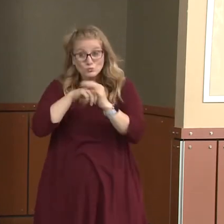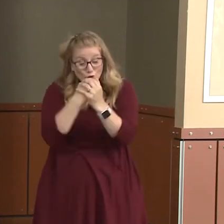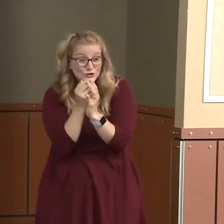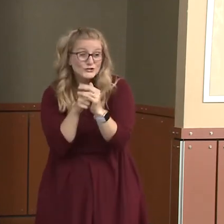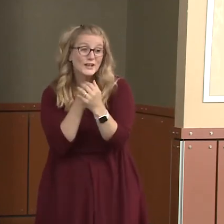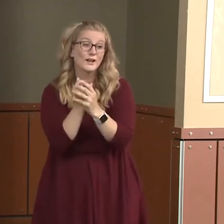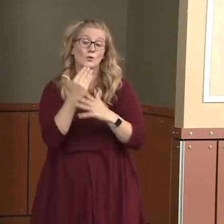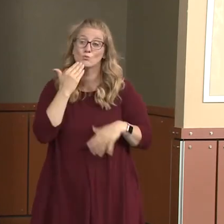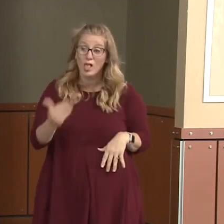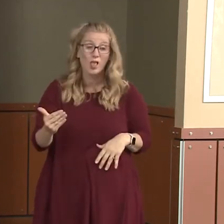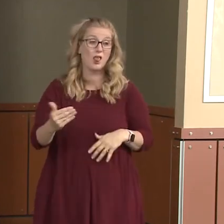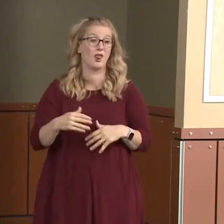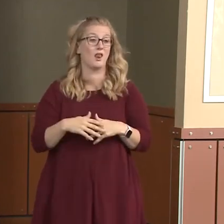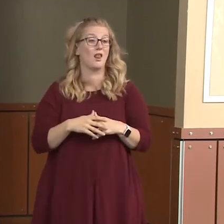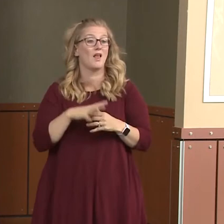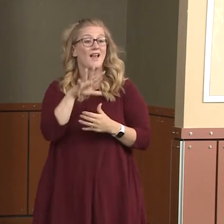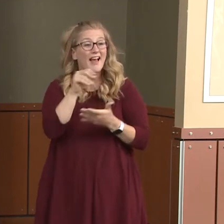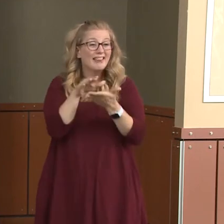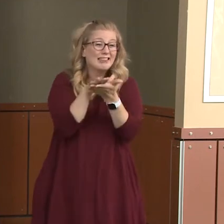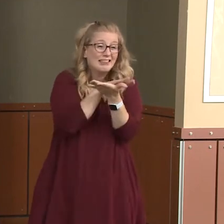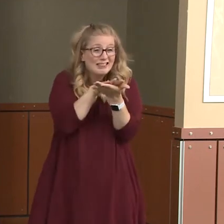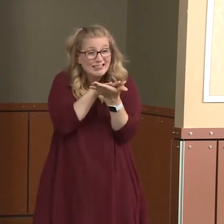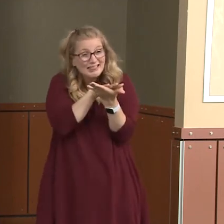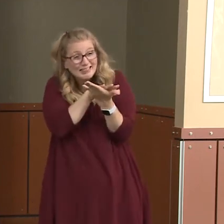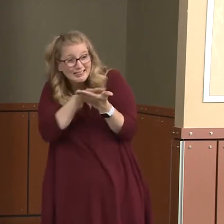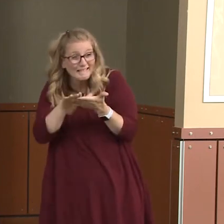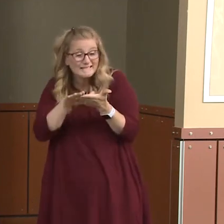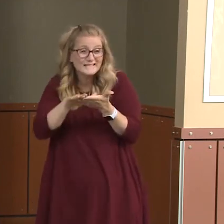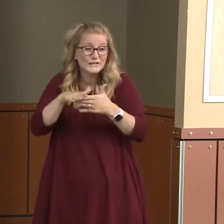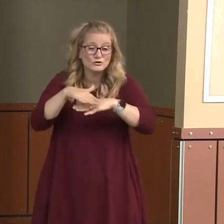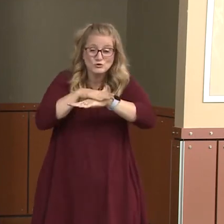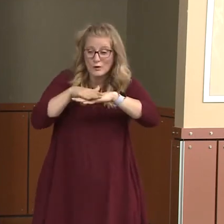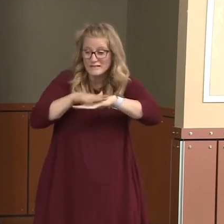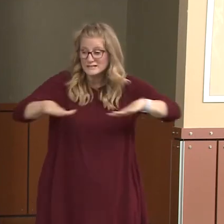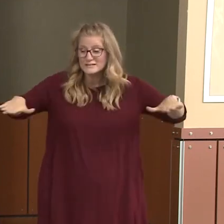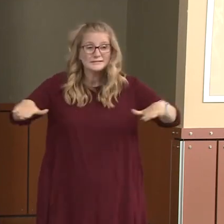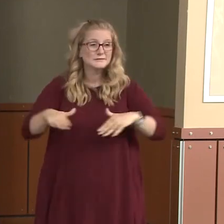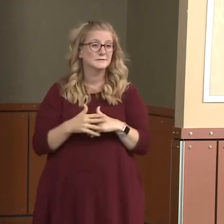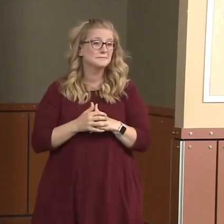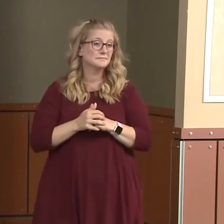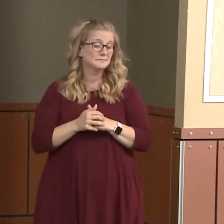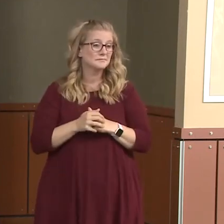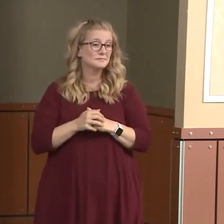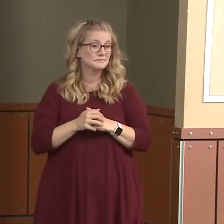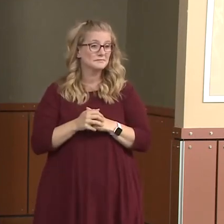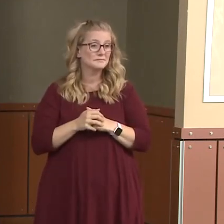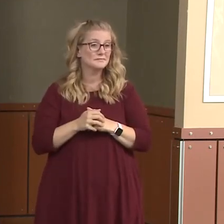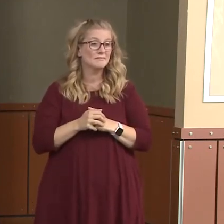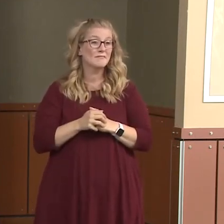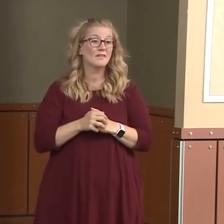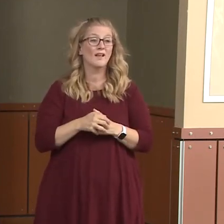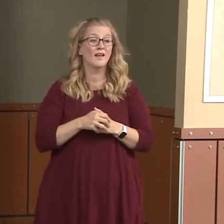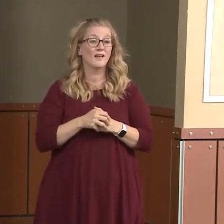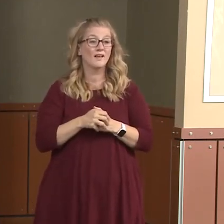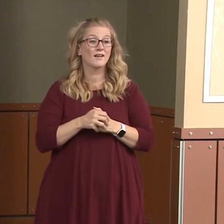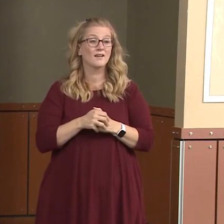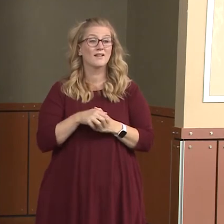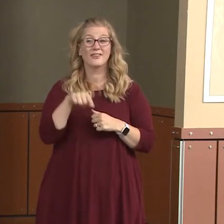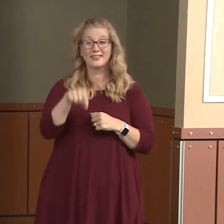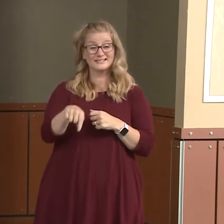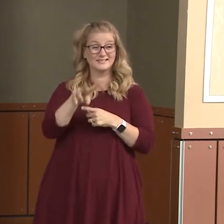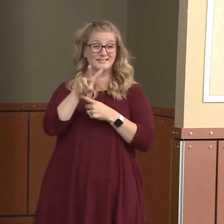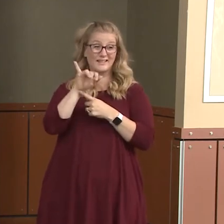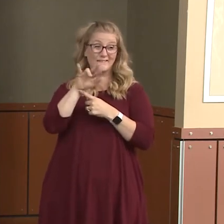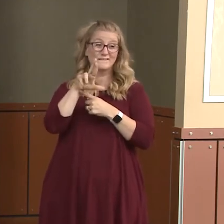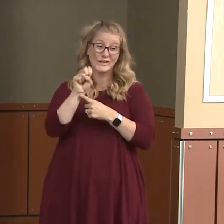and disinfecting our surfaces. So this is a virus that will be with us for a while.